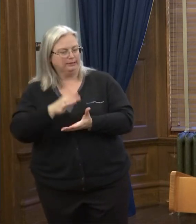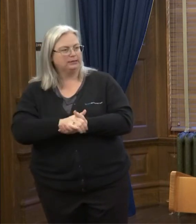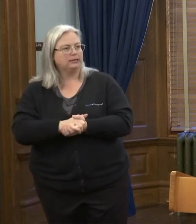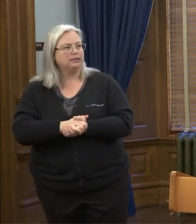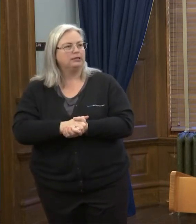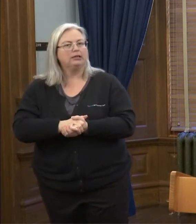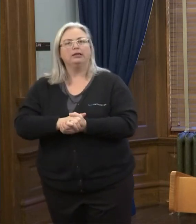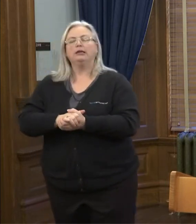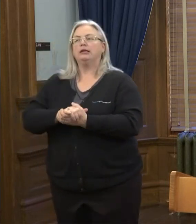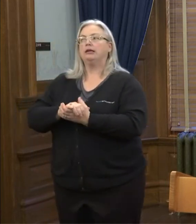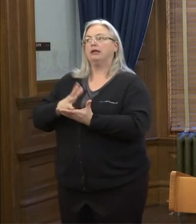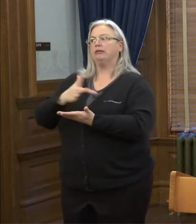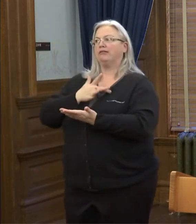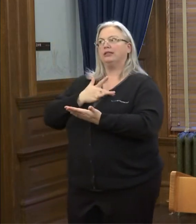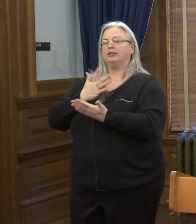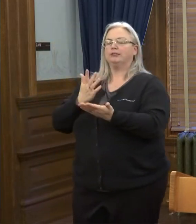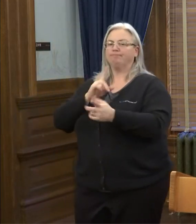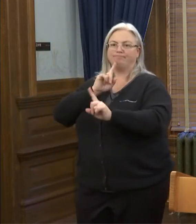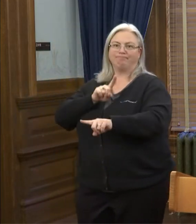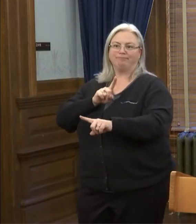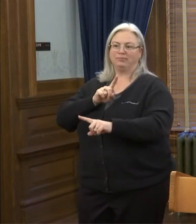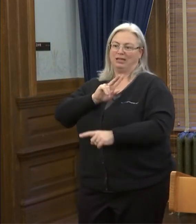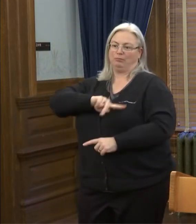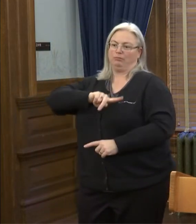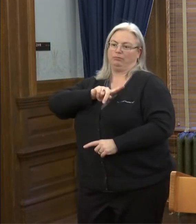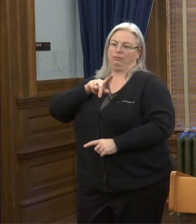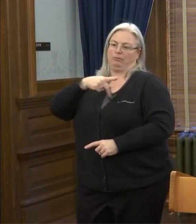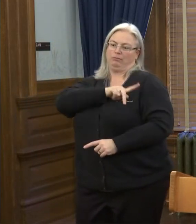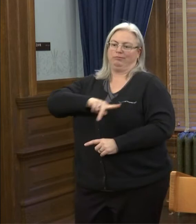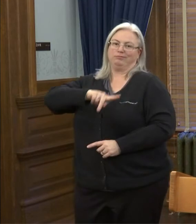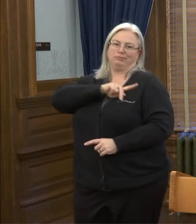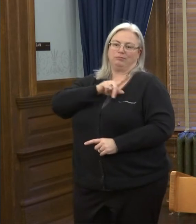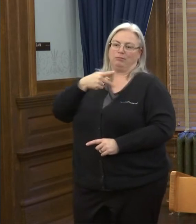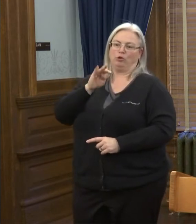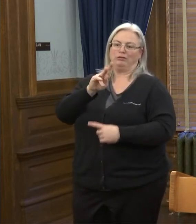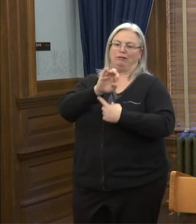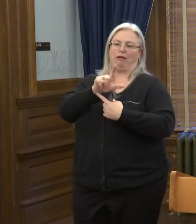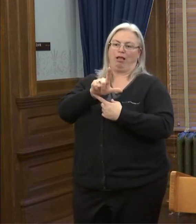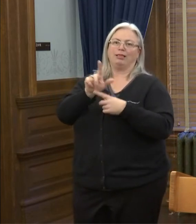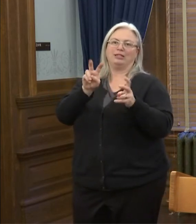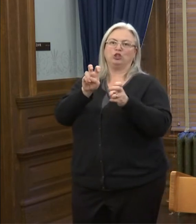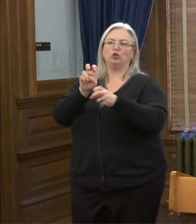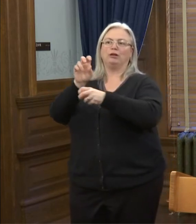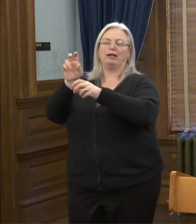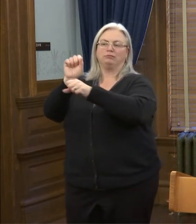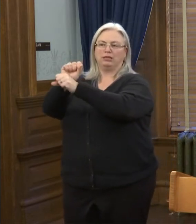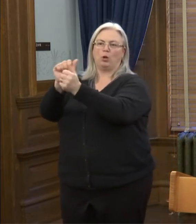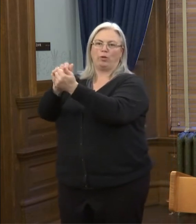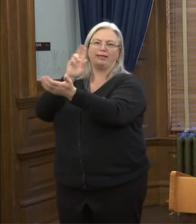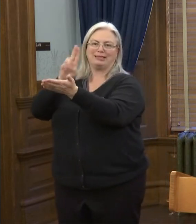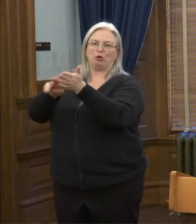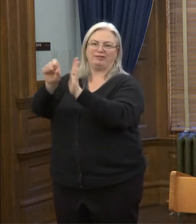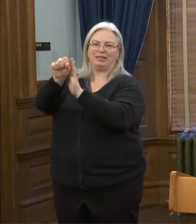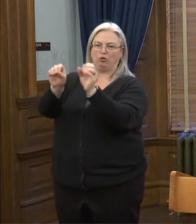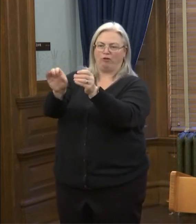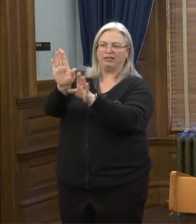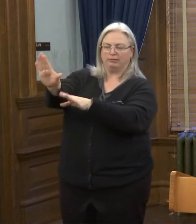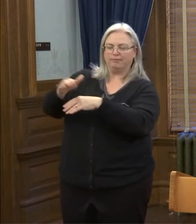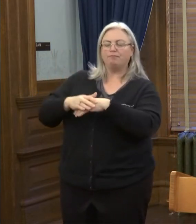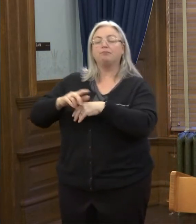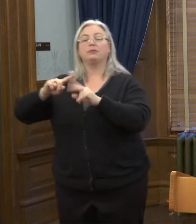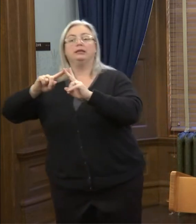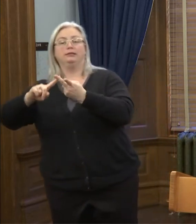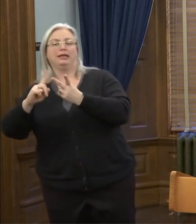I believe that that's really a personnel issue and one to be dealt with in the Secretary of State's office. And then the second question